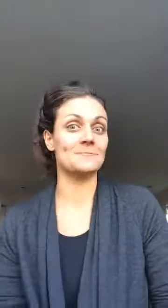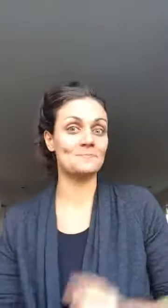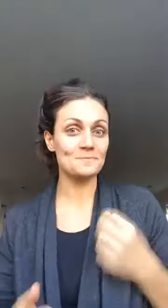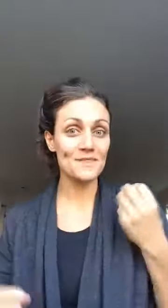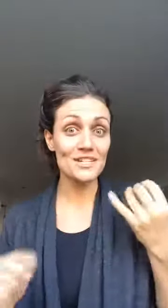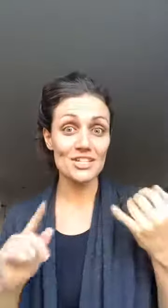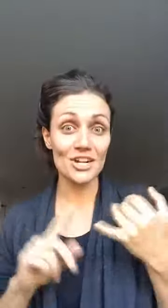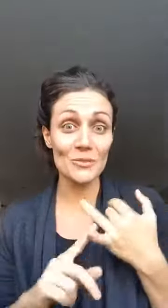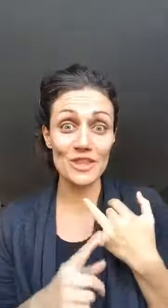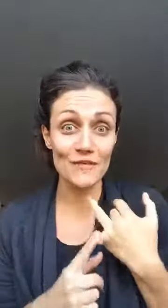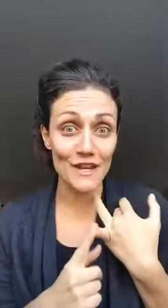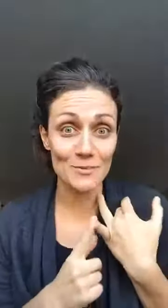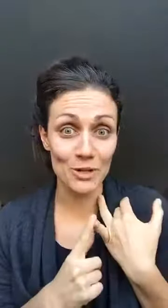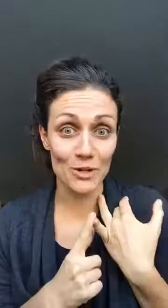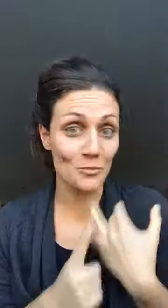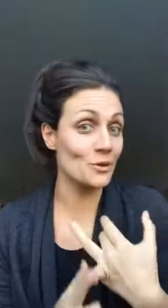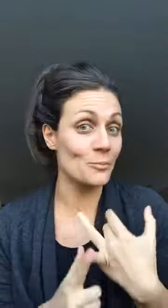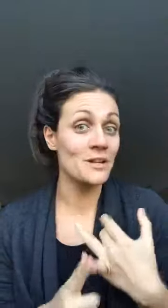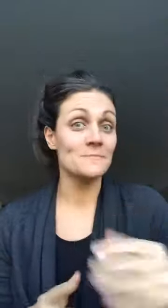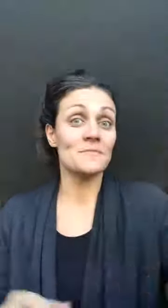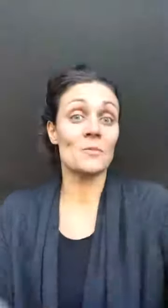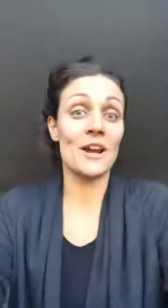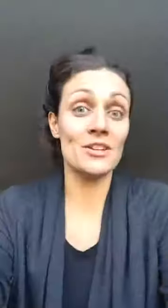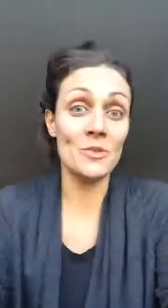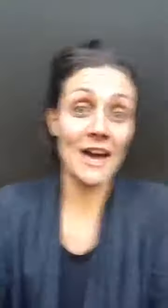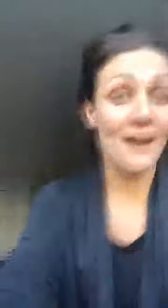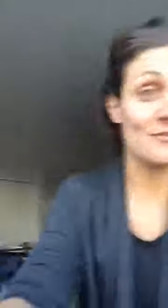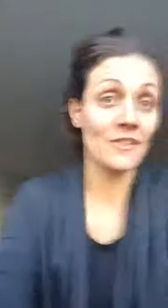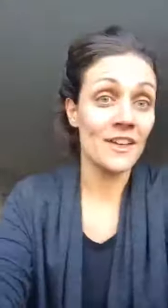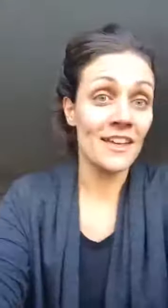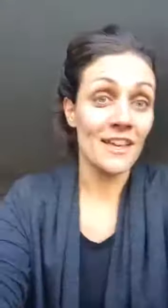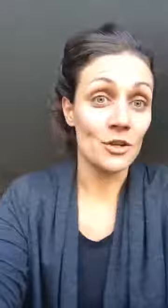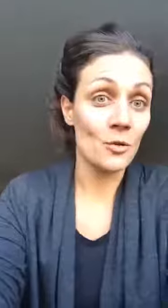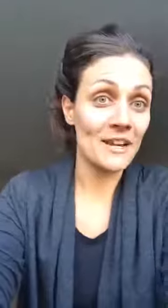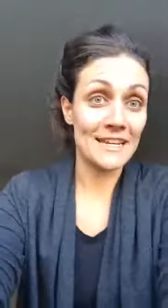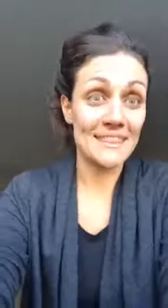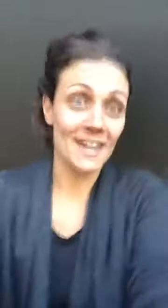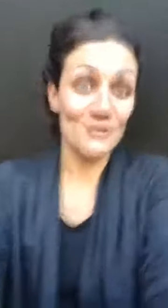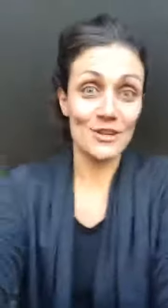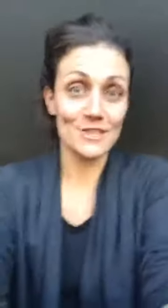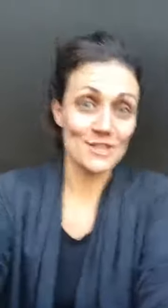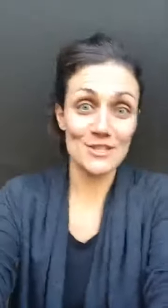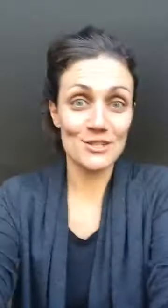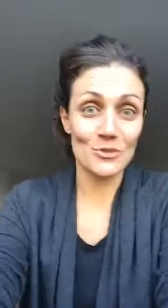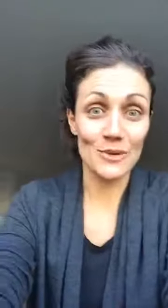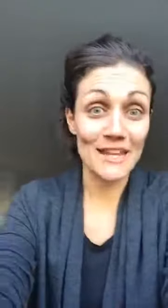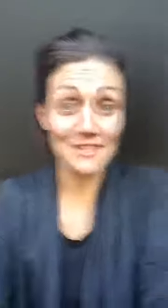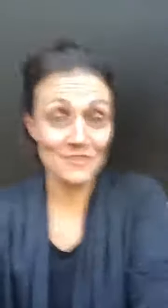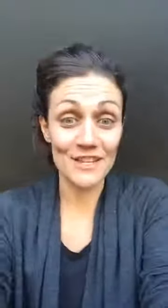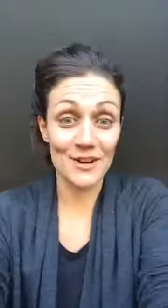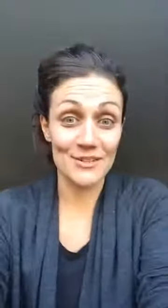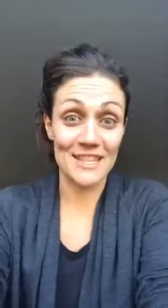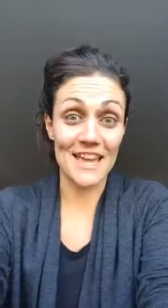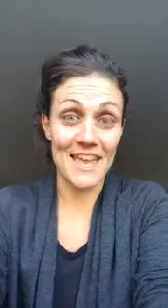start with a Facebook group where you have nobody in there you can just create some videos and then